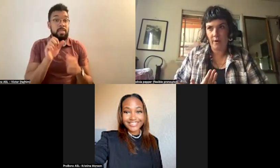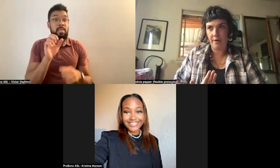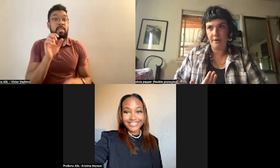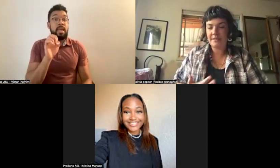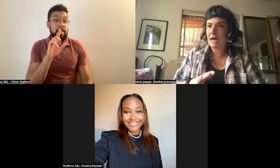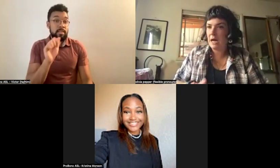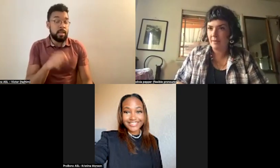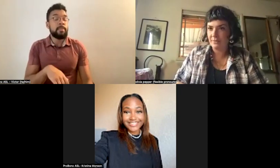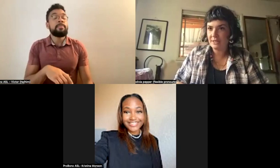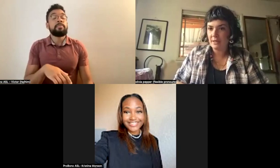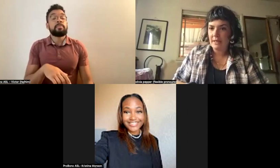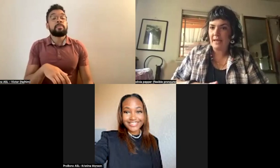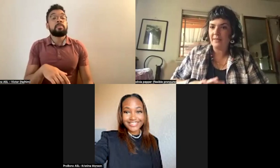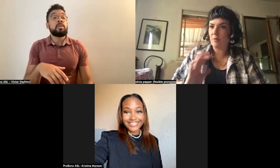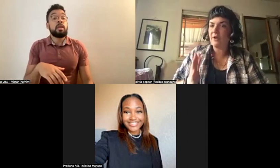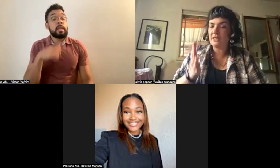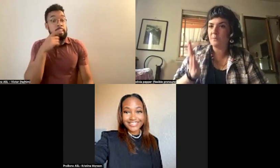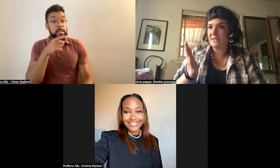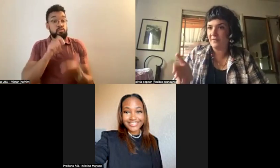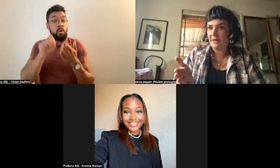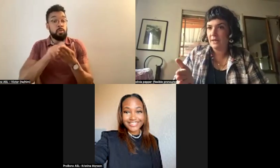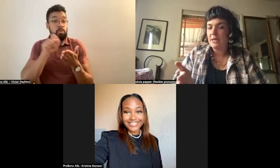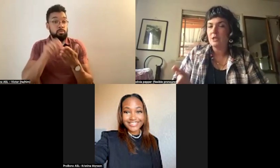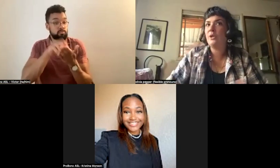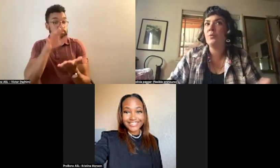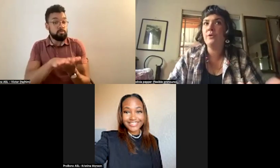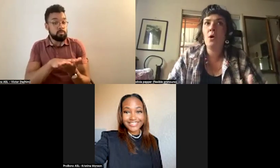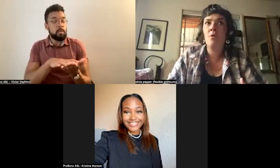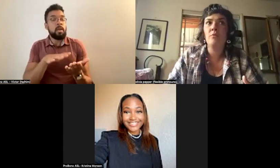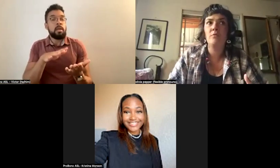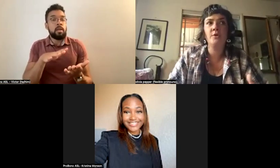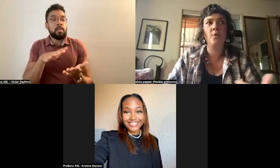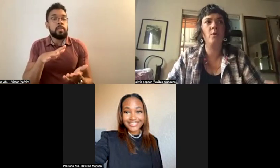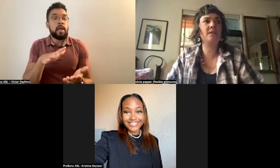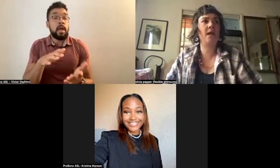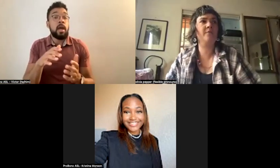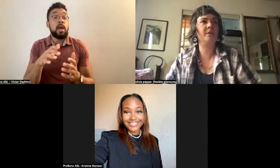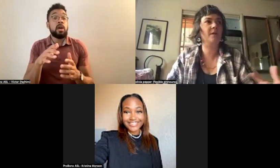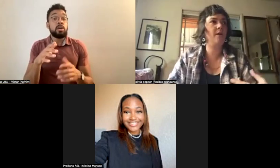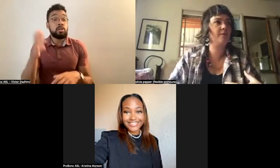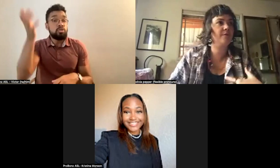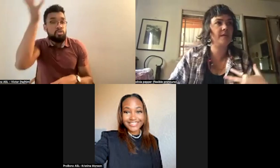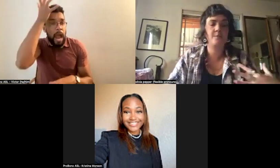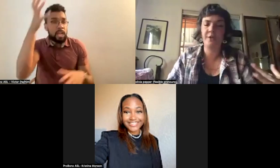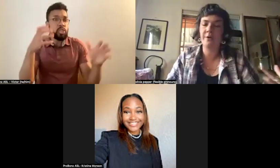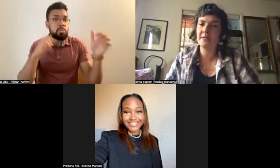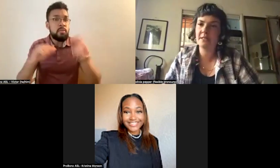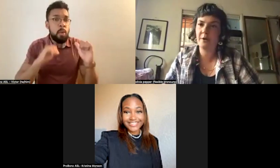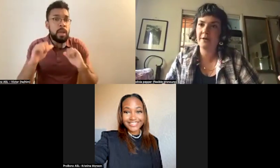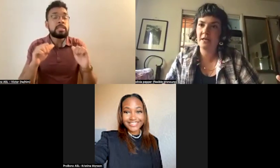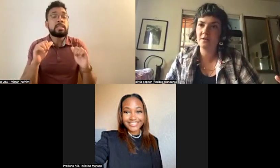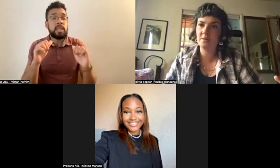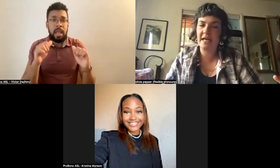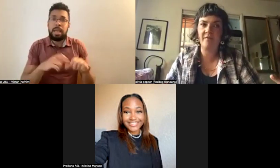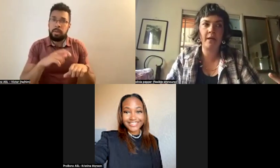were timed and they were very specific. So we don't know, you know, what type of mental health experiences